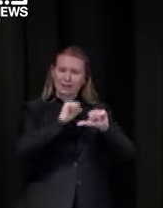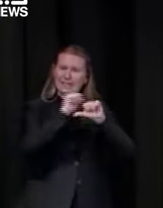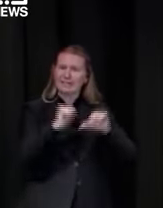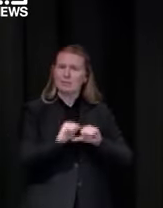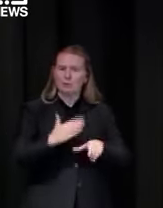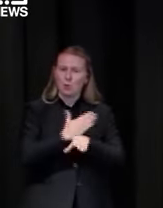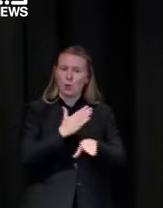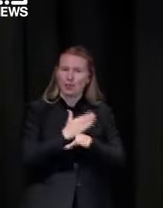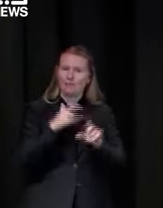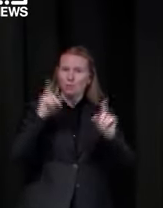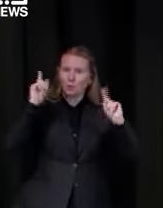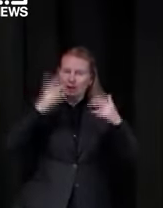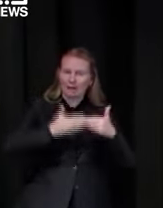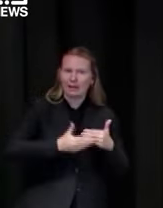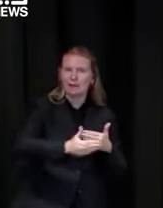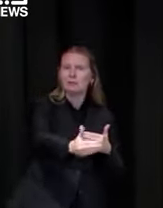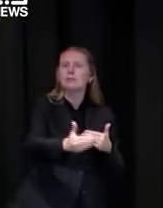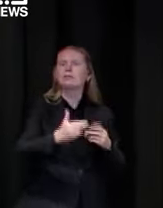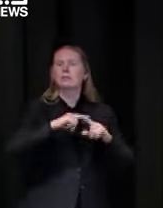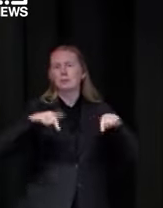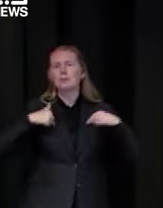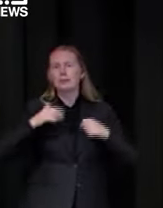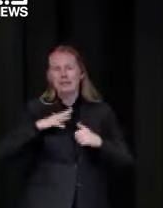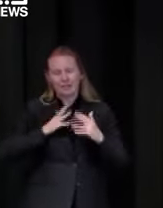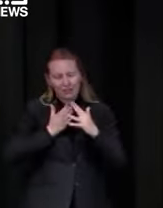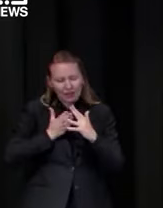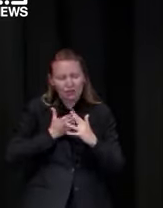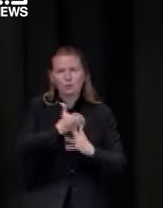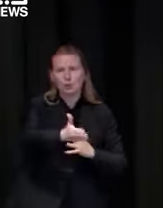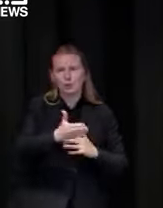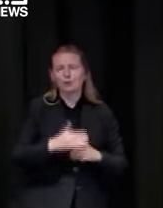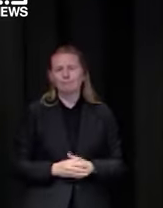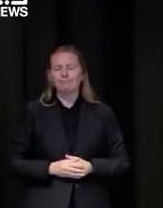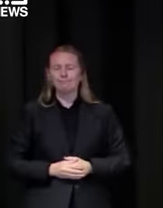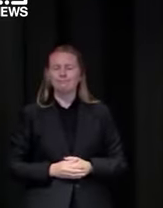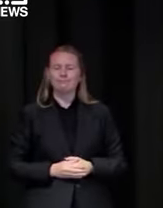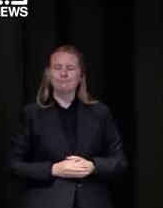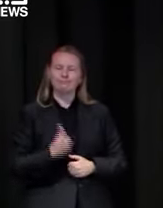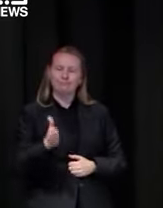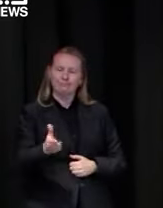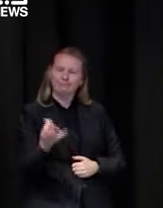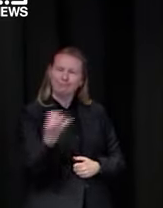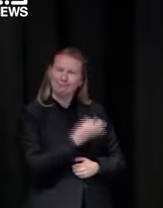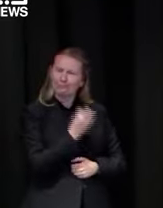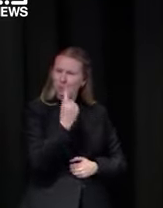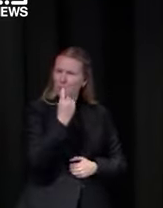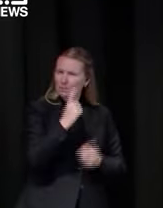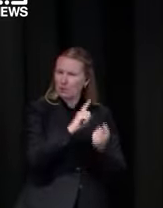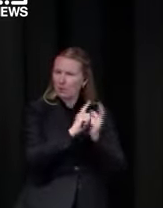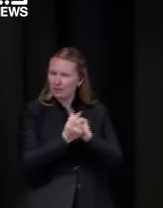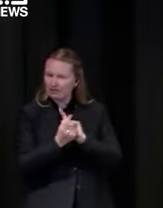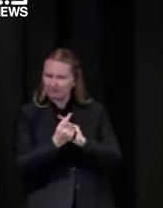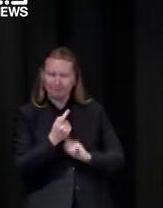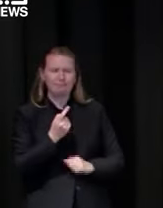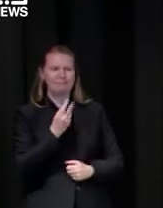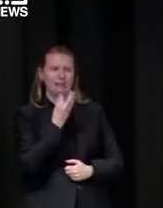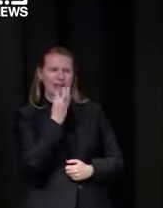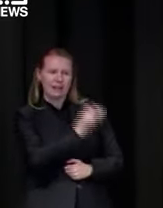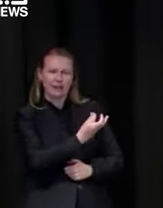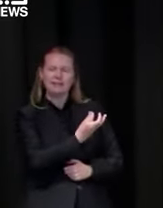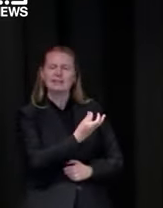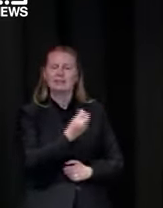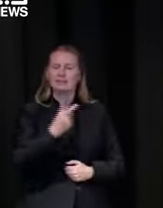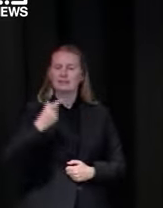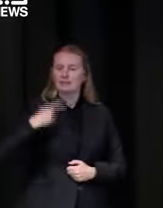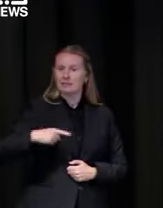to we've got to get people through this system and get our numbers up and just on one final point on this given we're most likely going to have